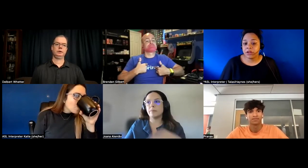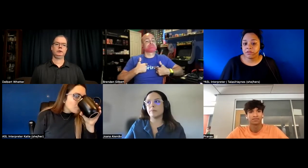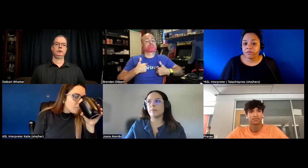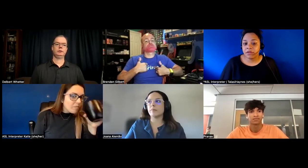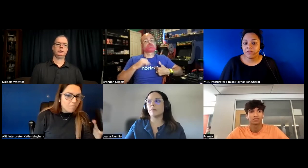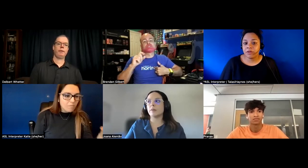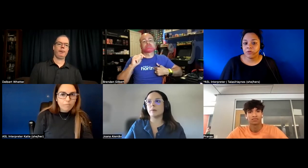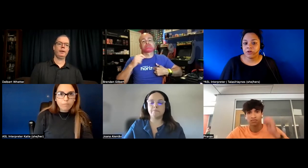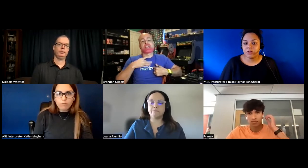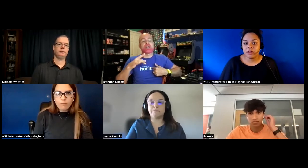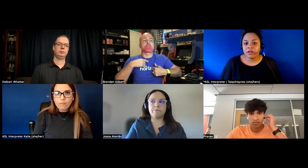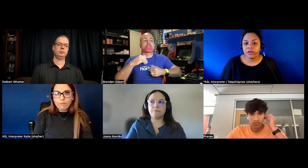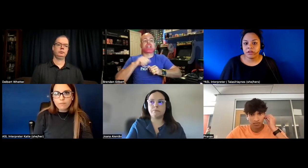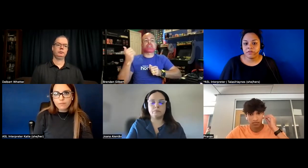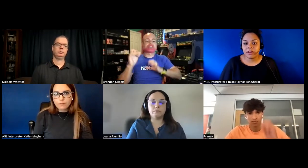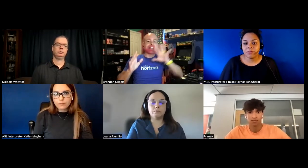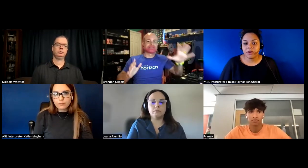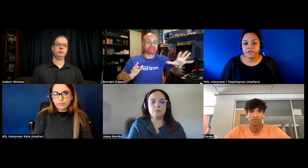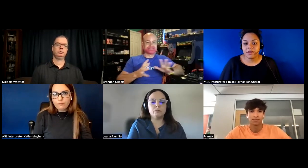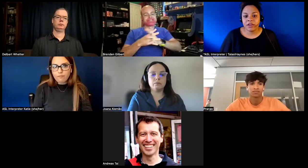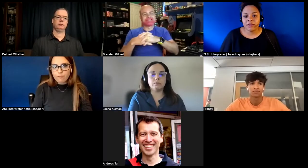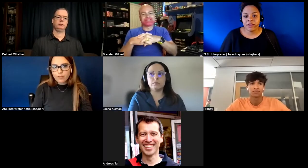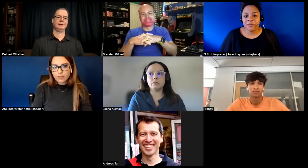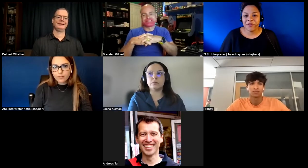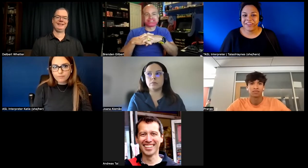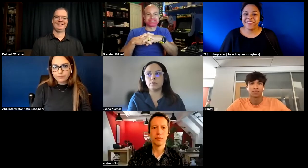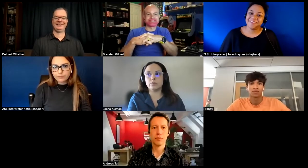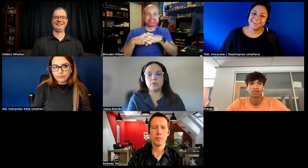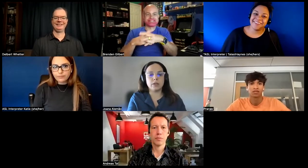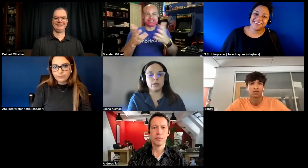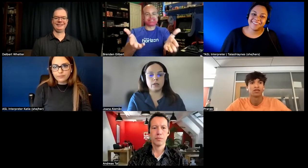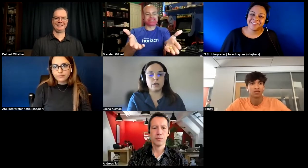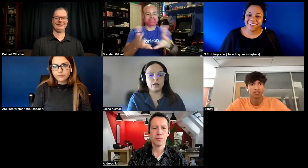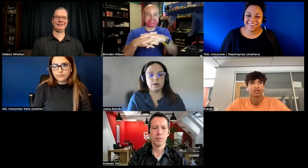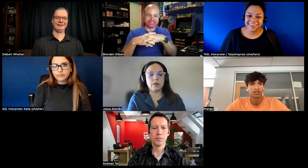else have any more uh an experience in that i'm more on the other side of things the tech side